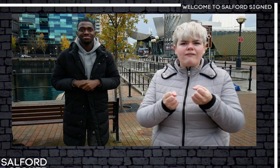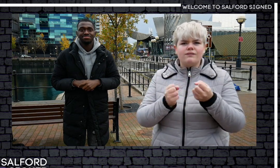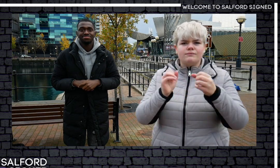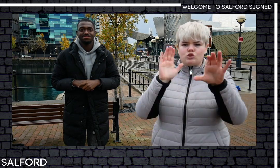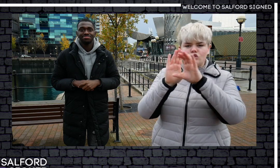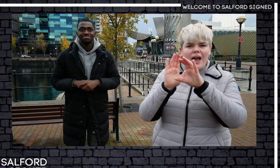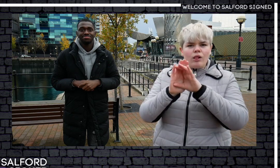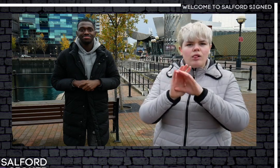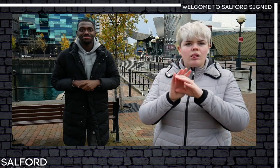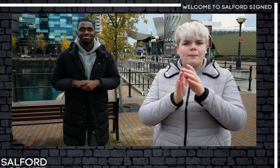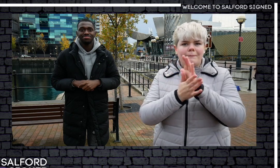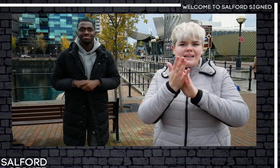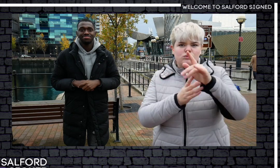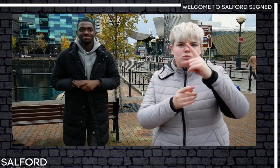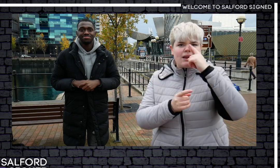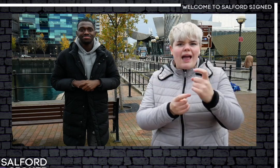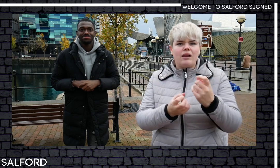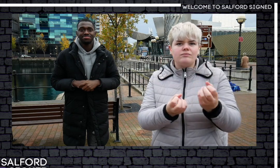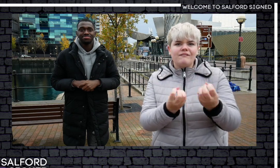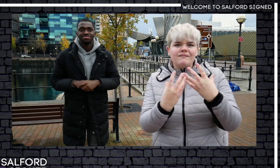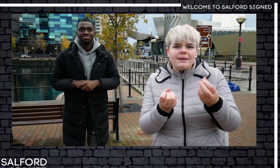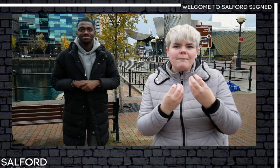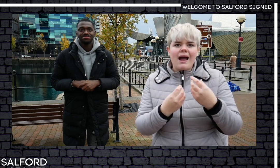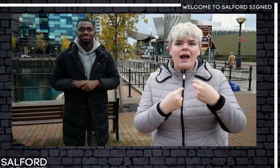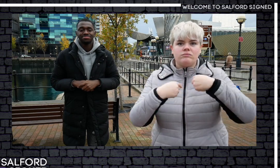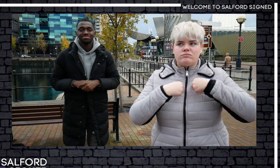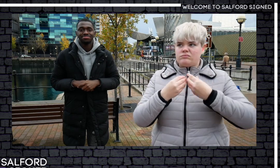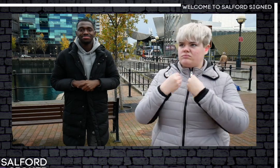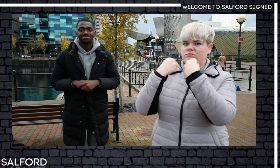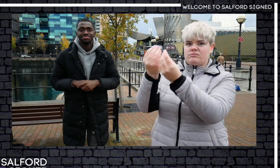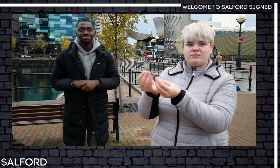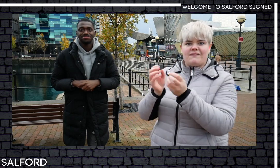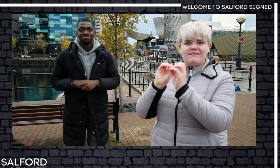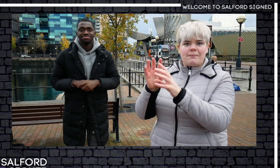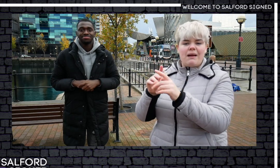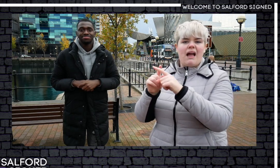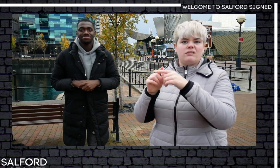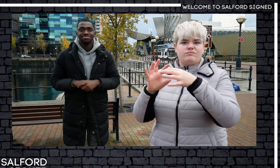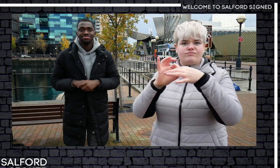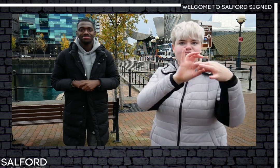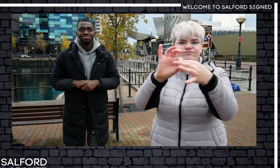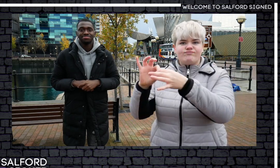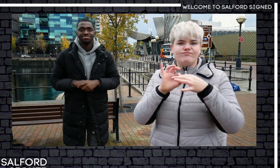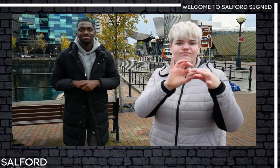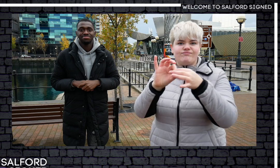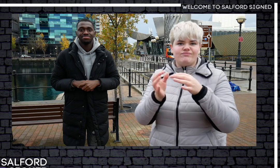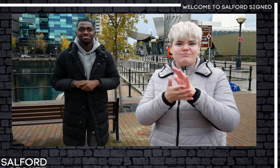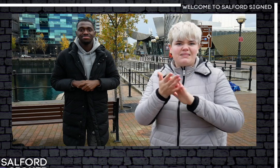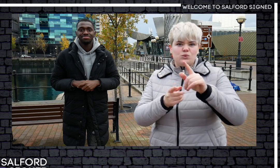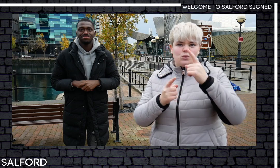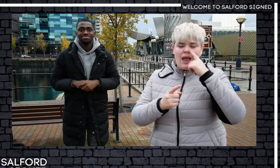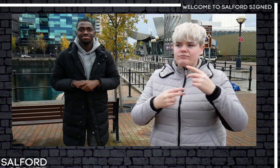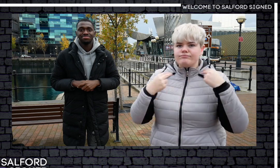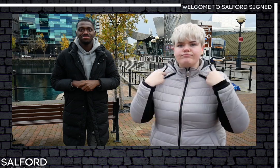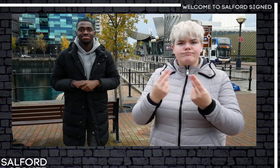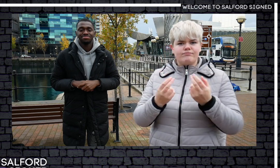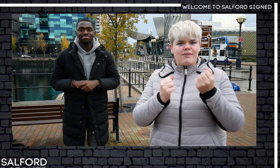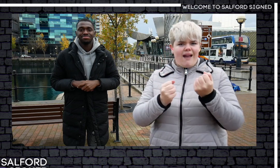can have a say and express your opinion on what you wish to be improved, any accessibility issues that you want to raise relevant